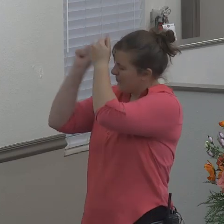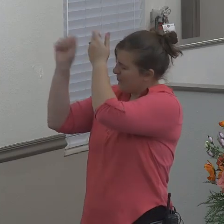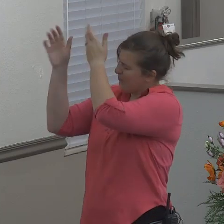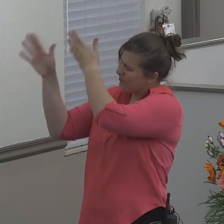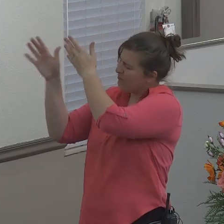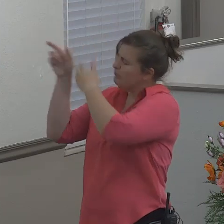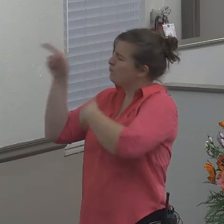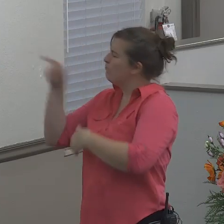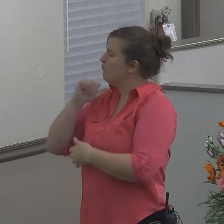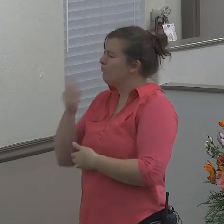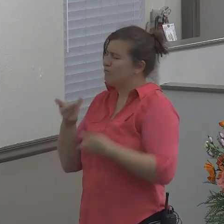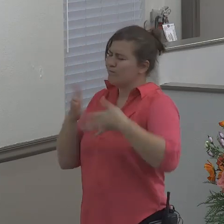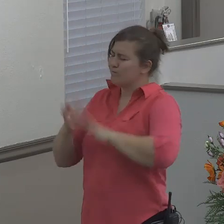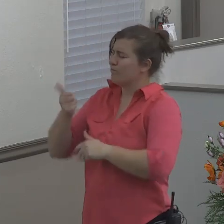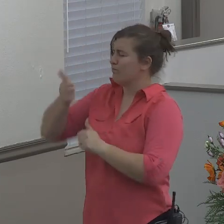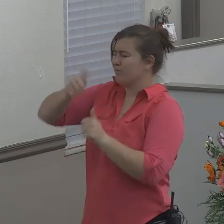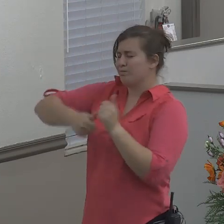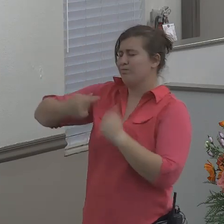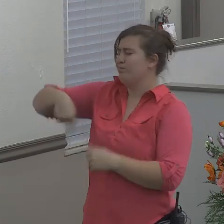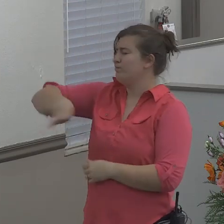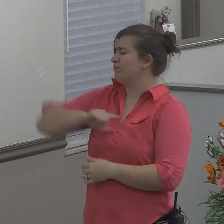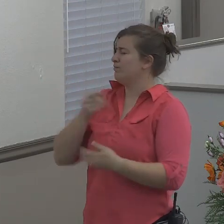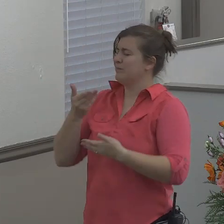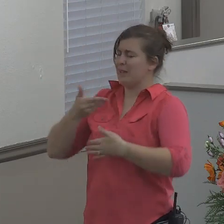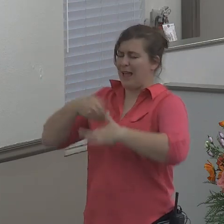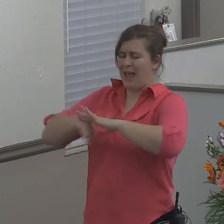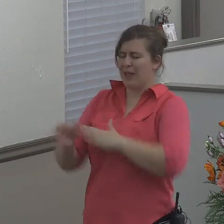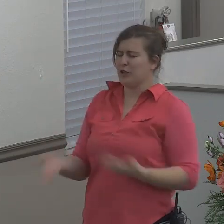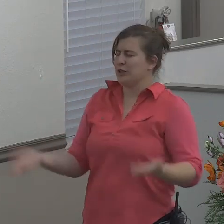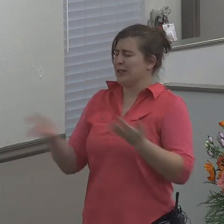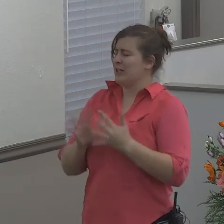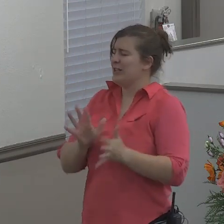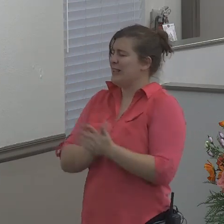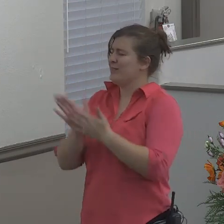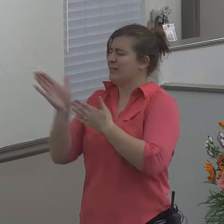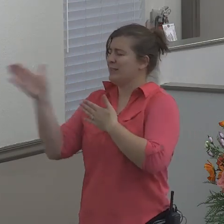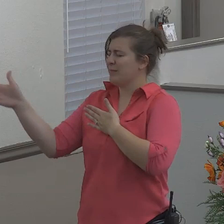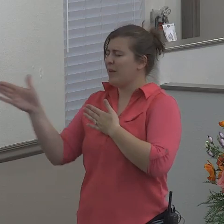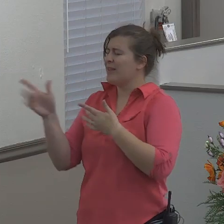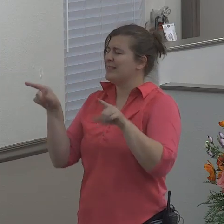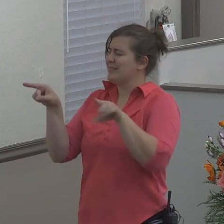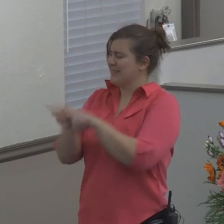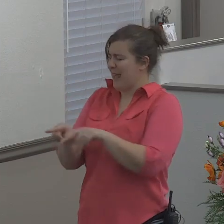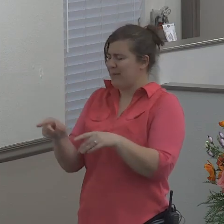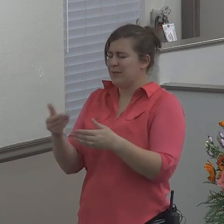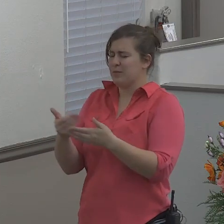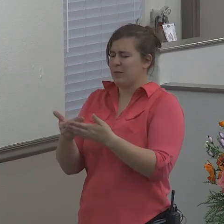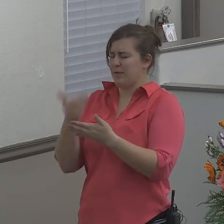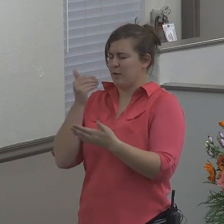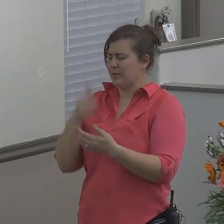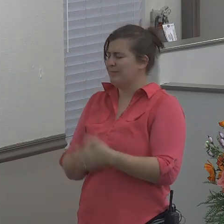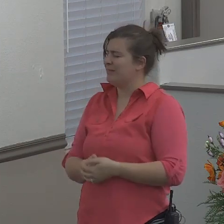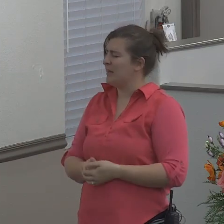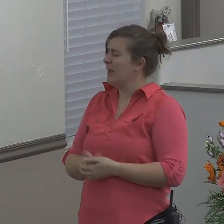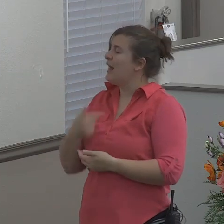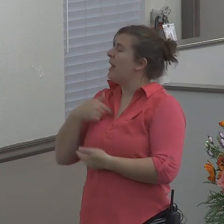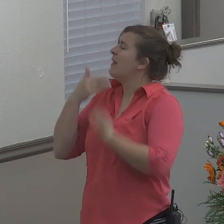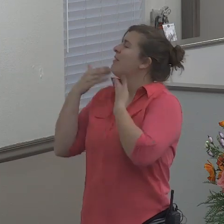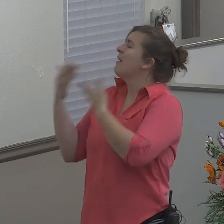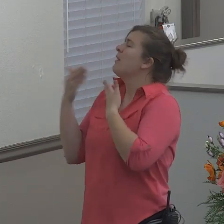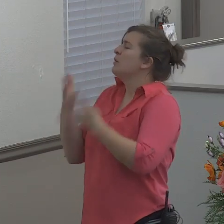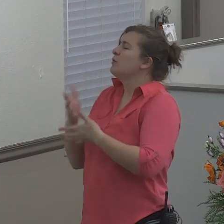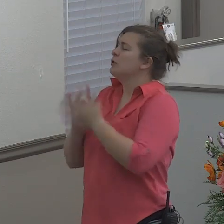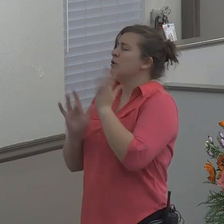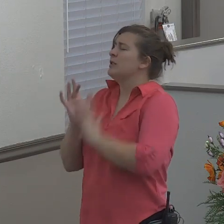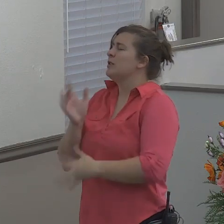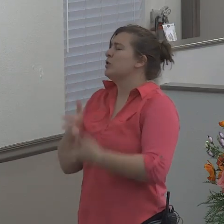wouldn't allow any of us, that has walked in here tonight, to walk out of here the same way we walked in. And I just thank you, Jesus, for